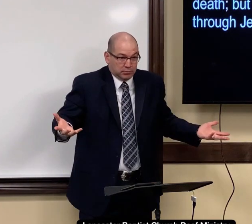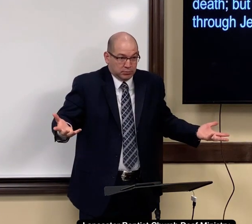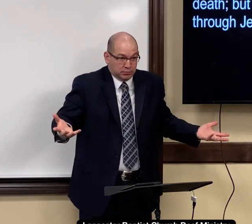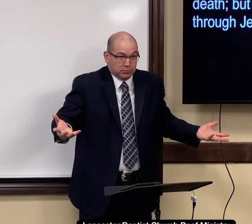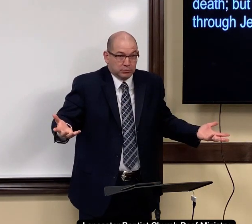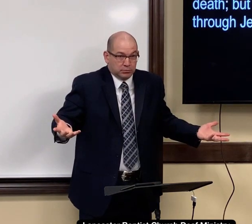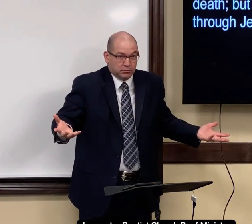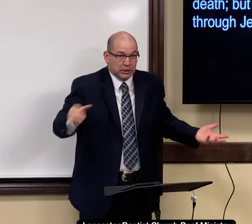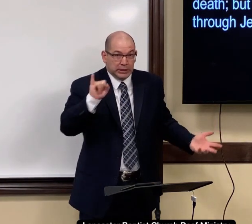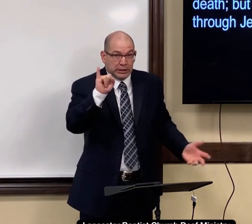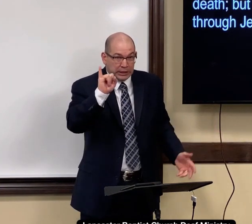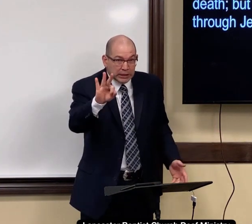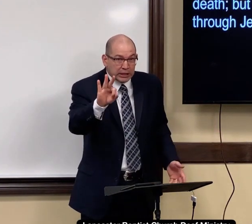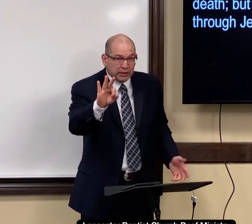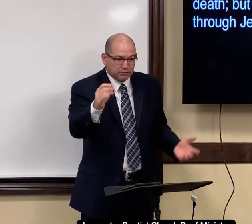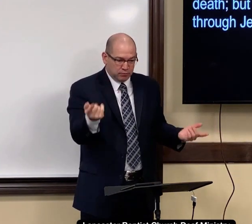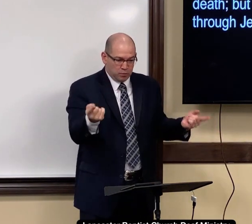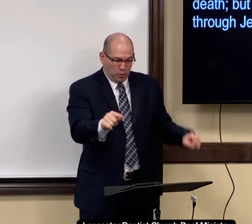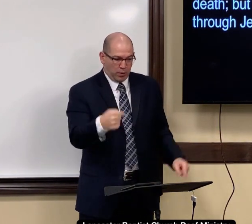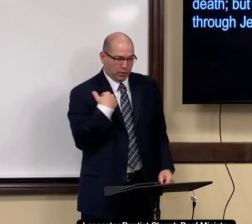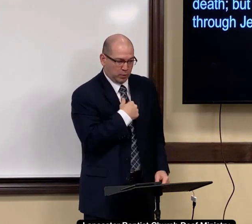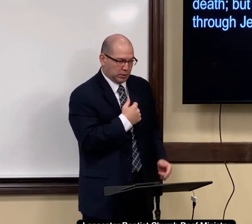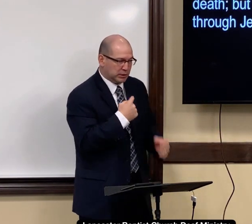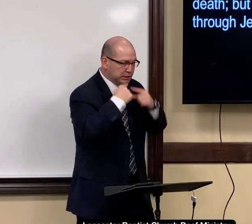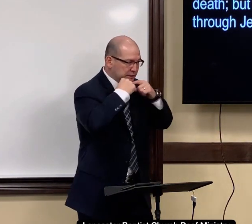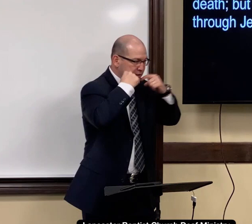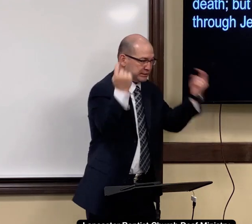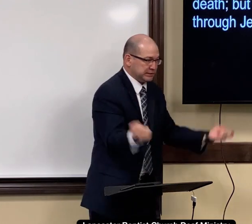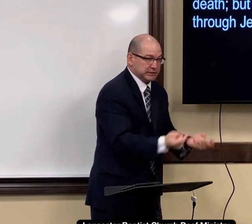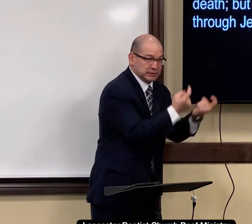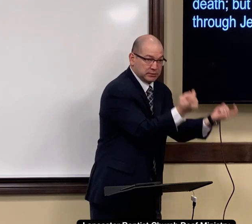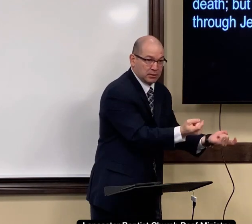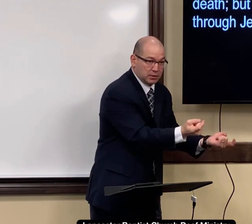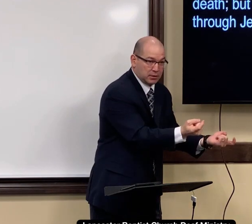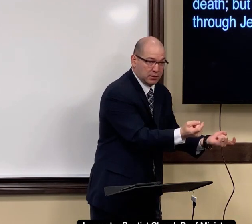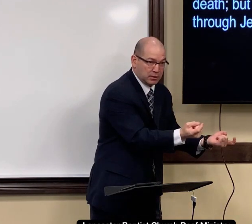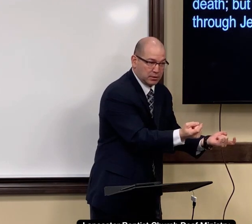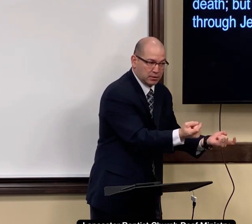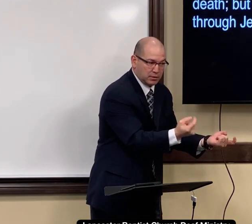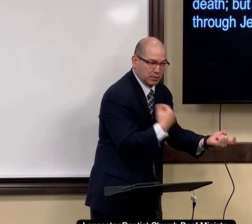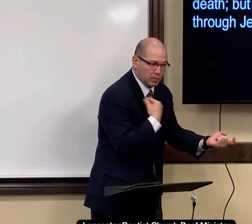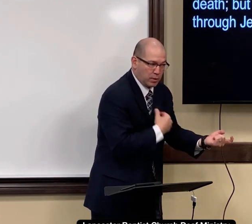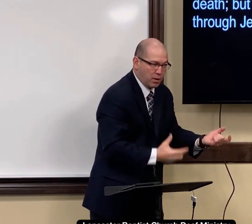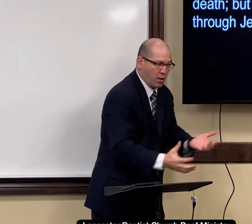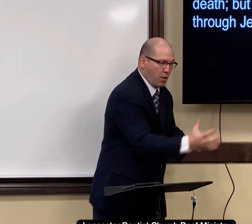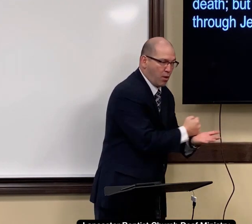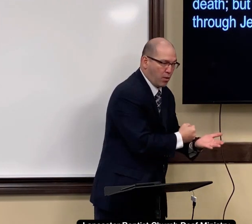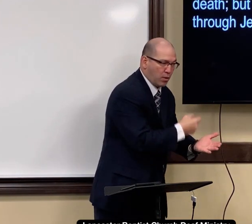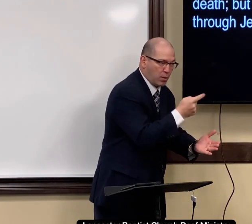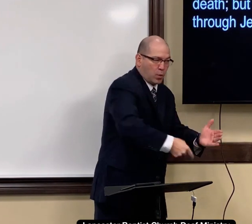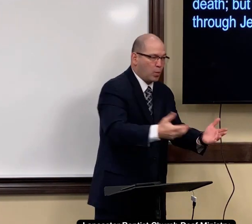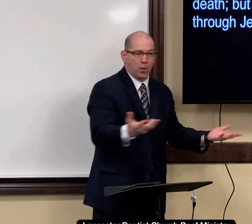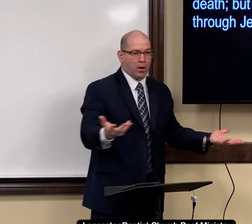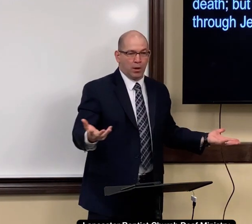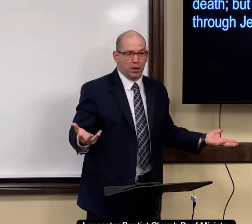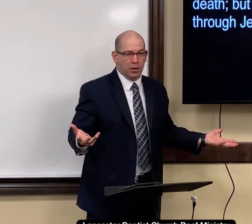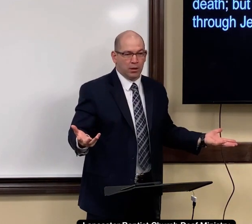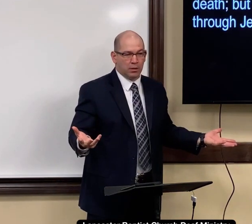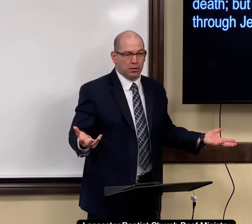sin, but when we sin, we earn something